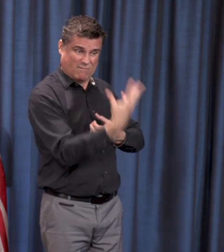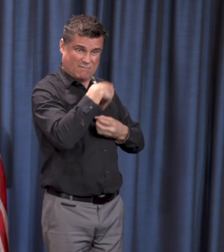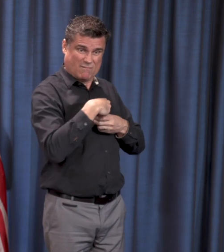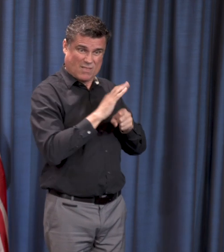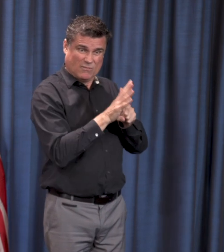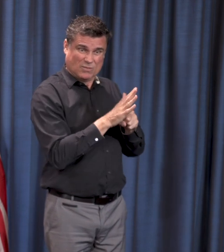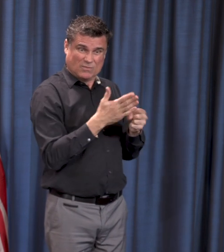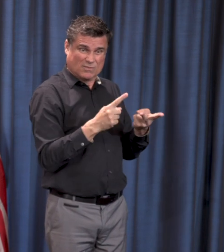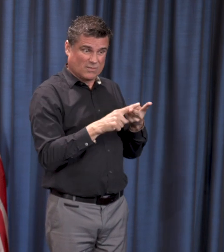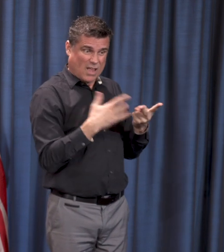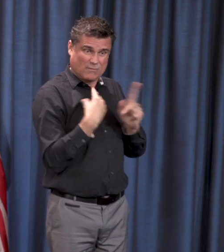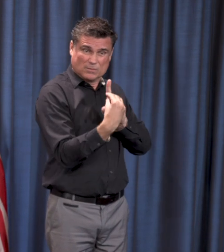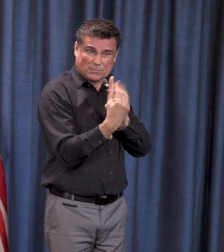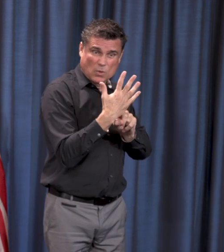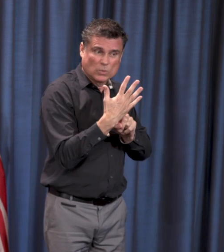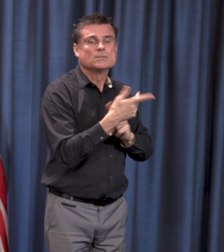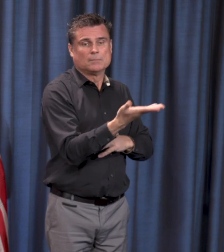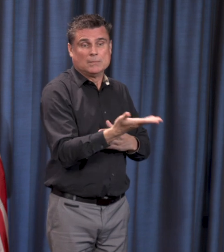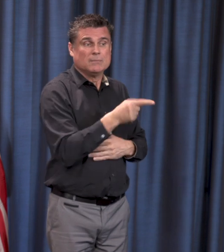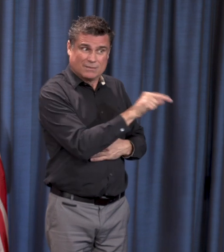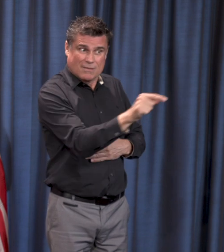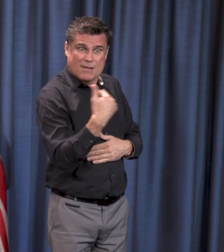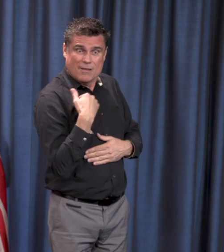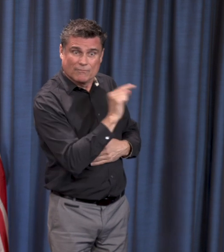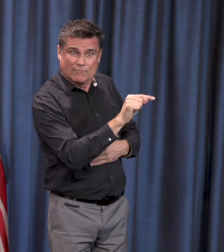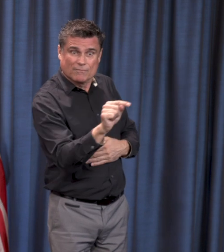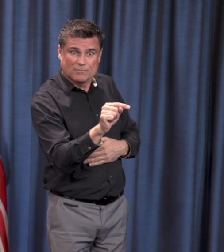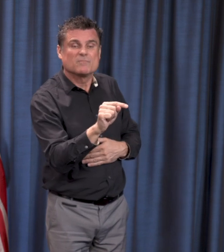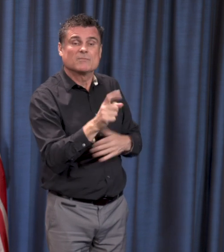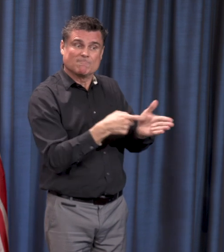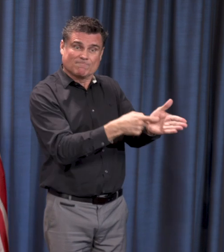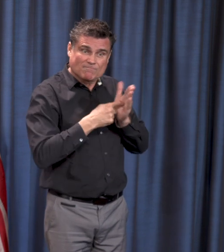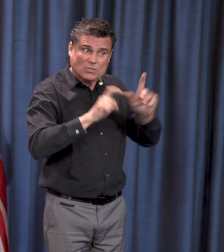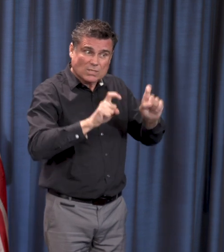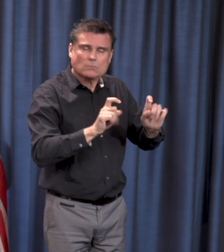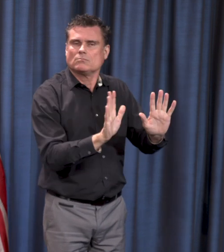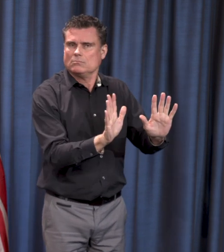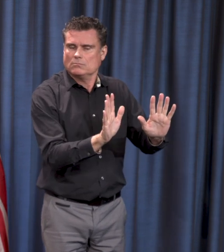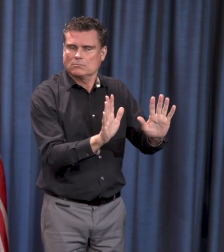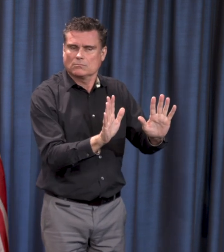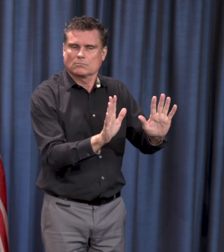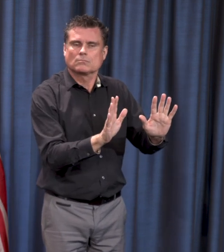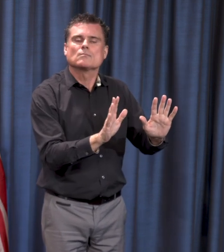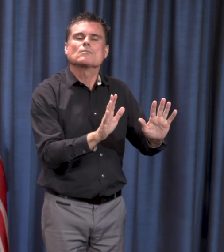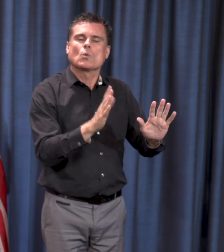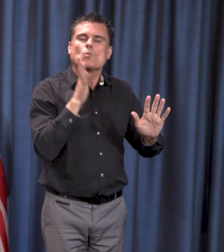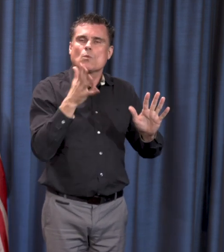may have this disease, it doesn't mean that everybody needs to be tested. But we will be posting